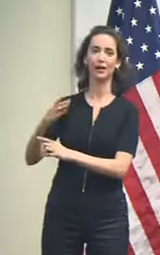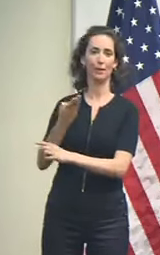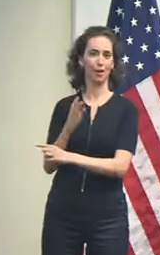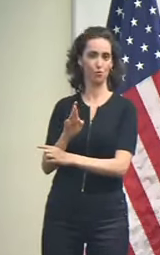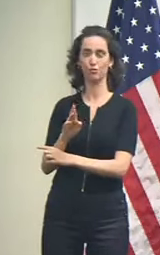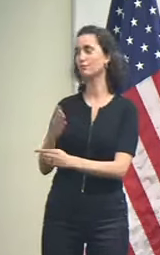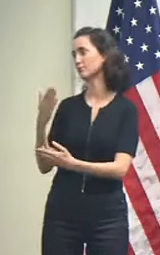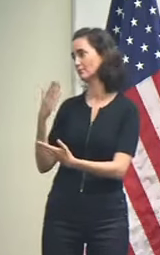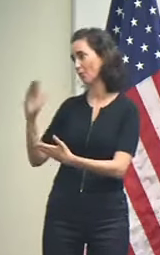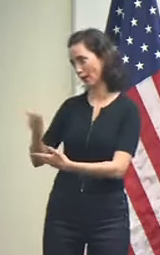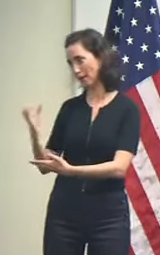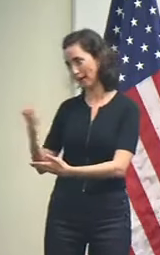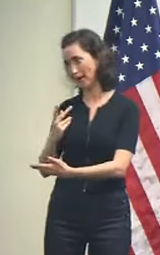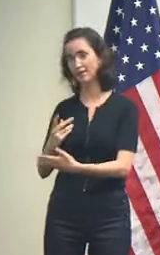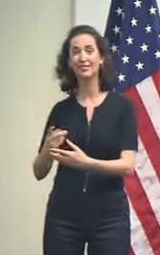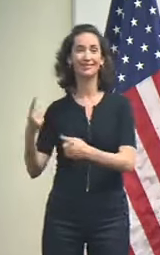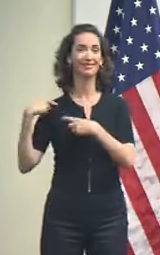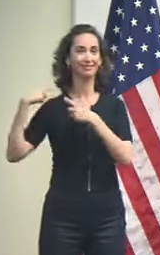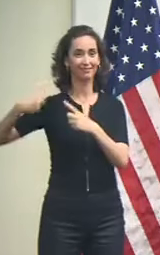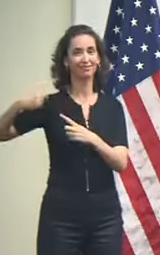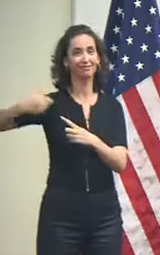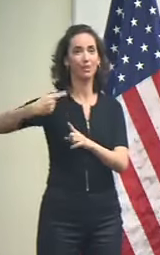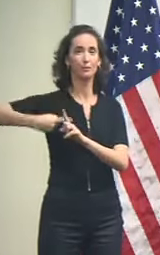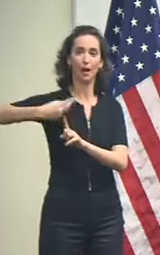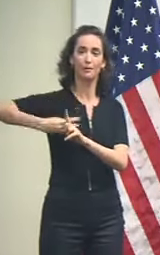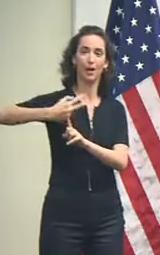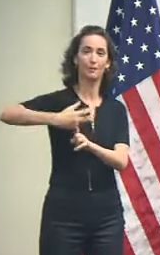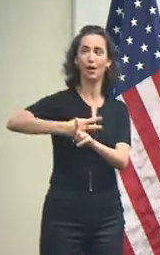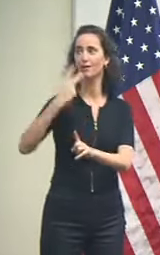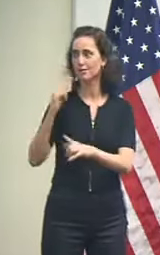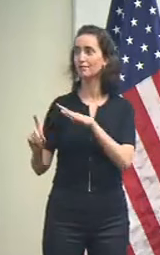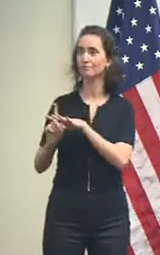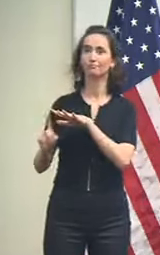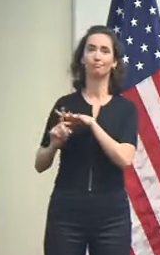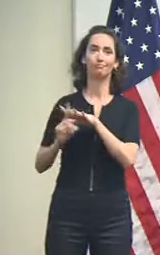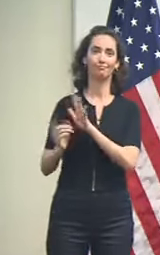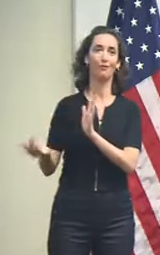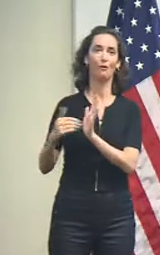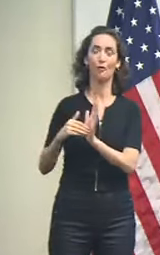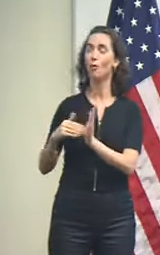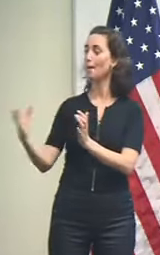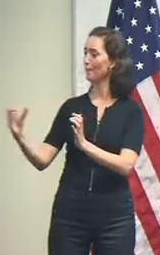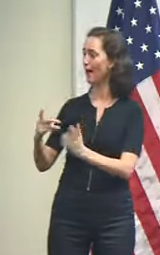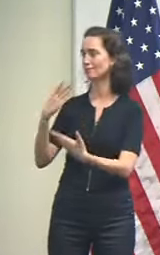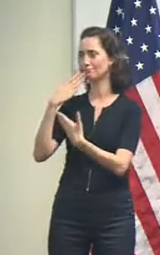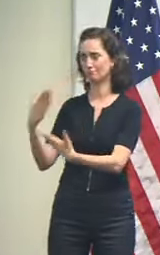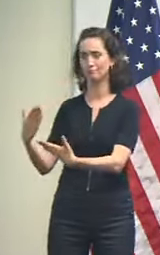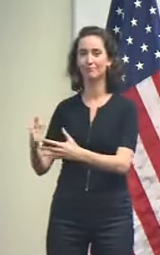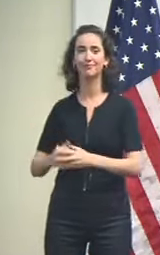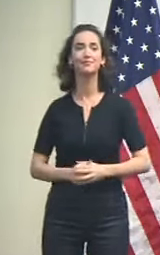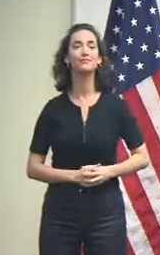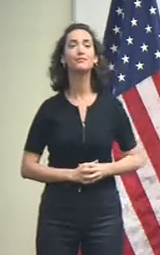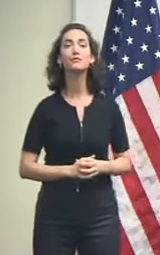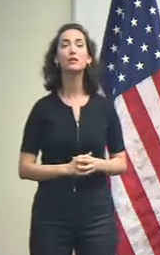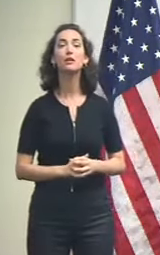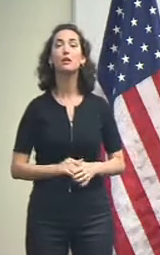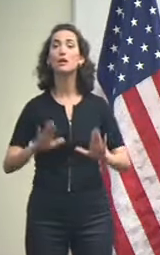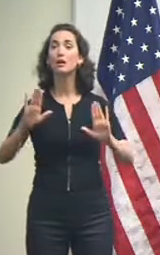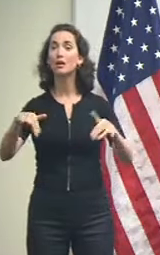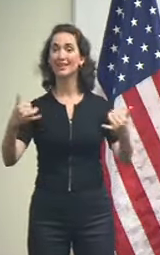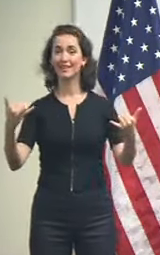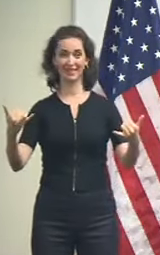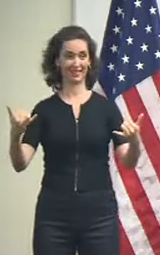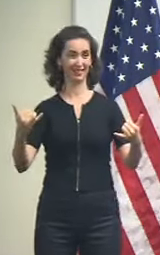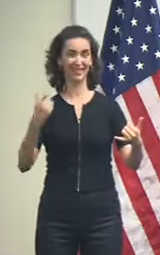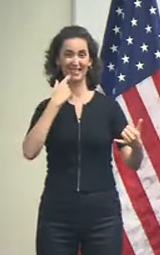a lot over the last several months, and it's good to have him back. The reason we moved this press conference